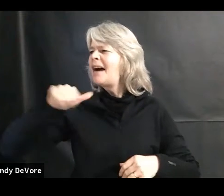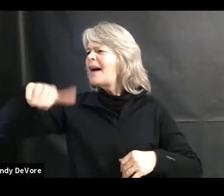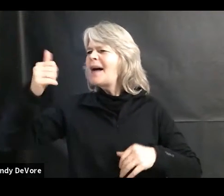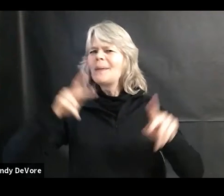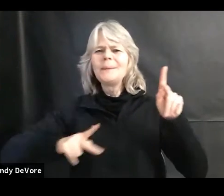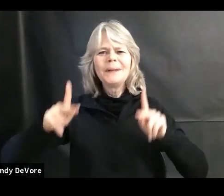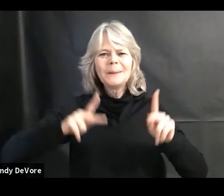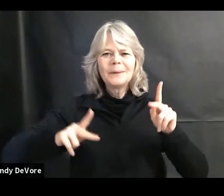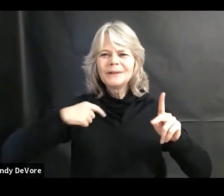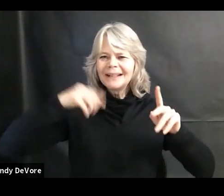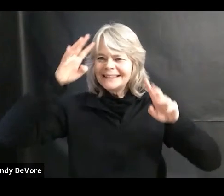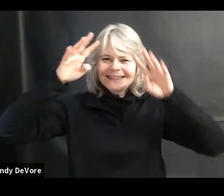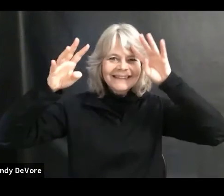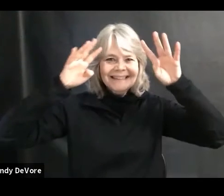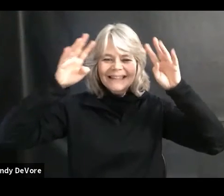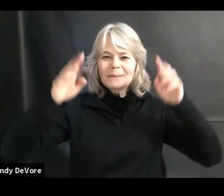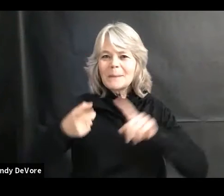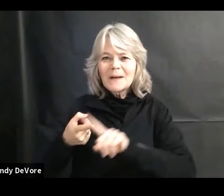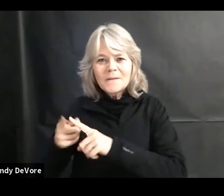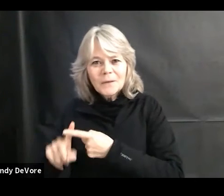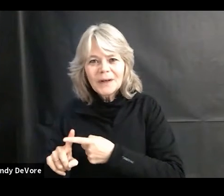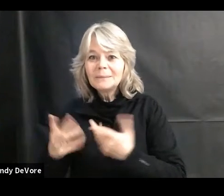Reach out to friends in the hearing community.